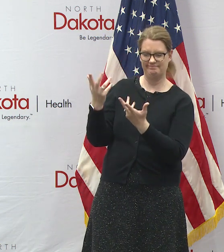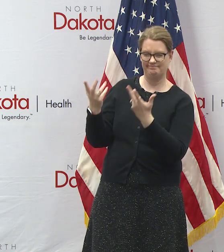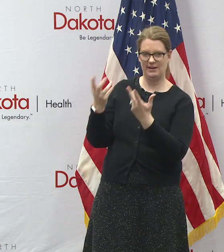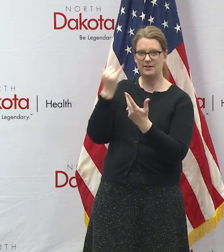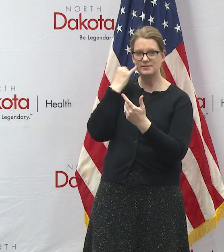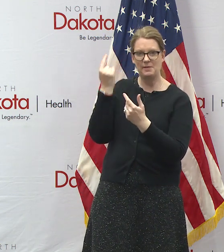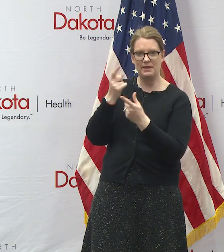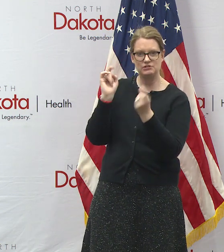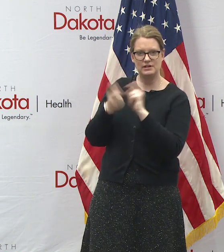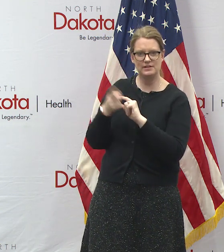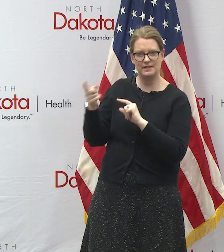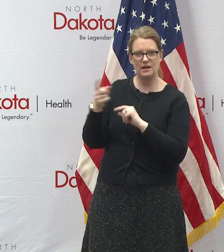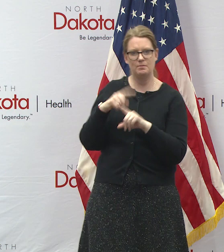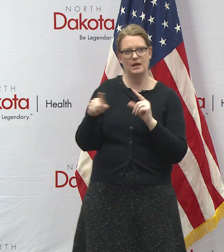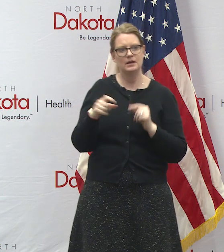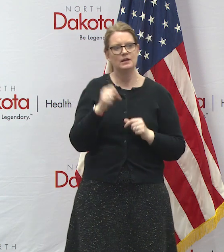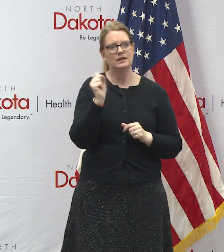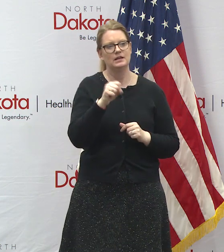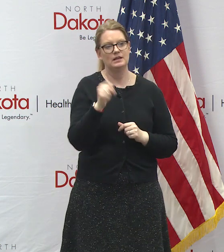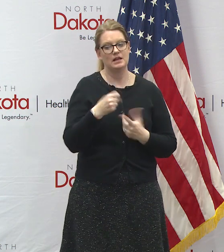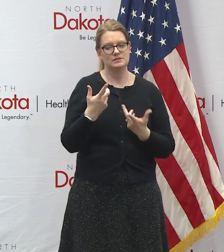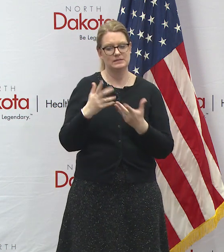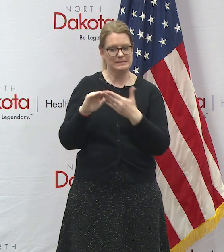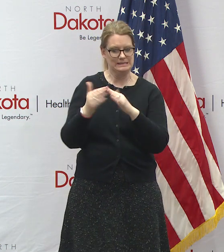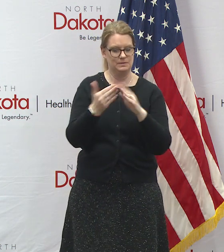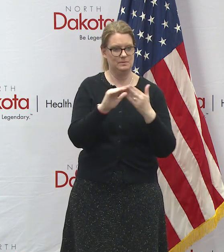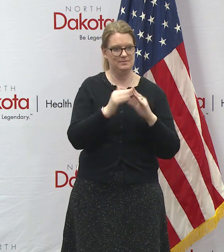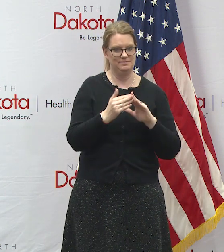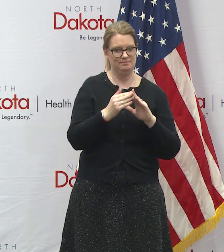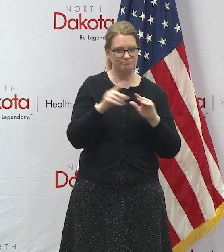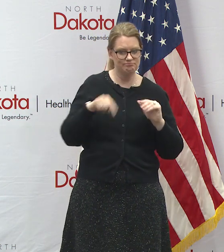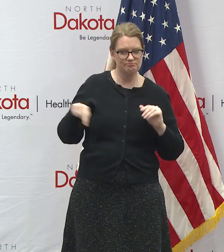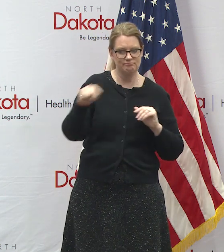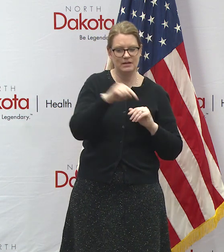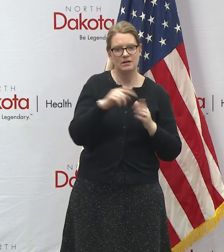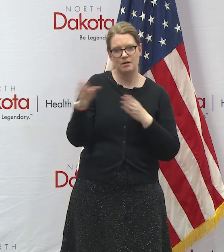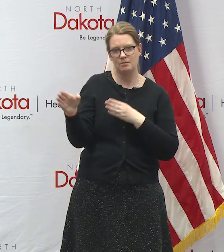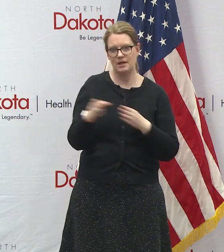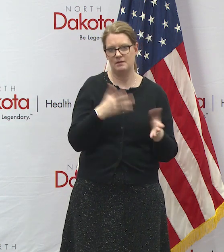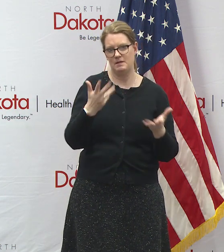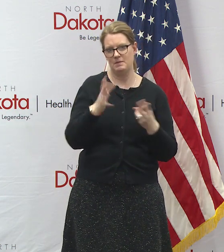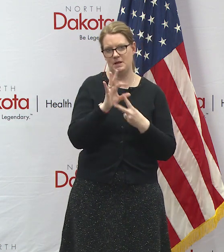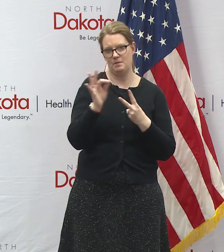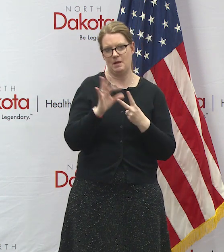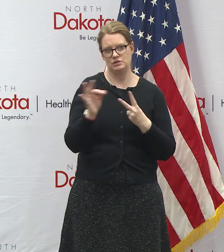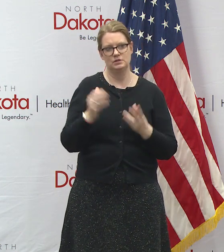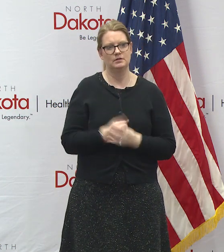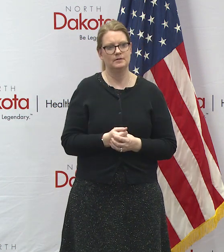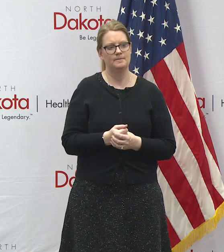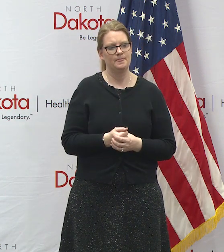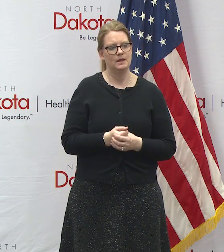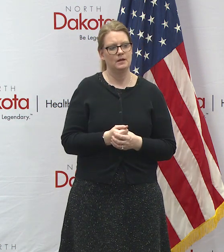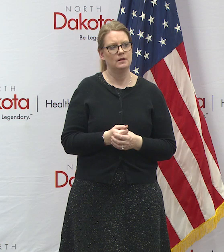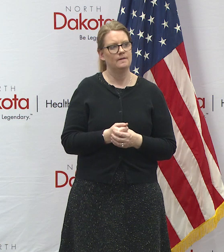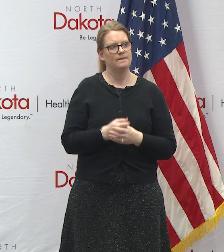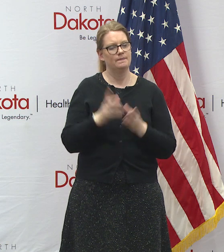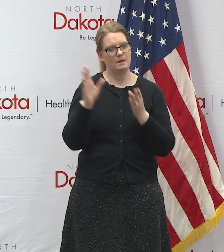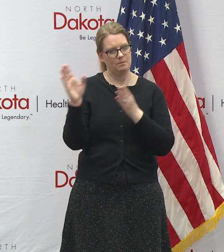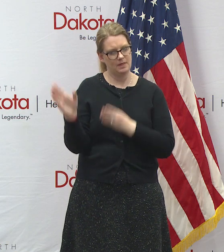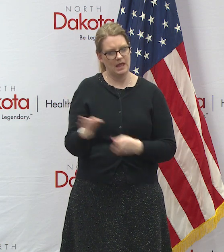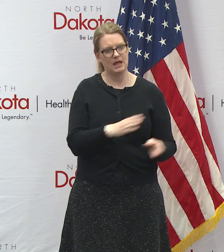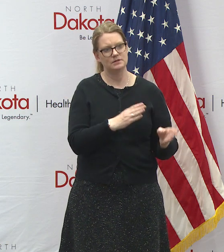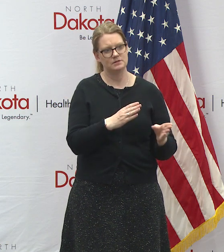the sales tax comes in but the yes the municipalities are already planning on what might be an option because their plans have been made for